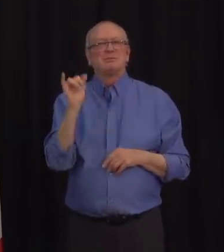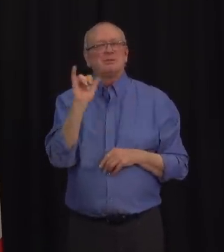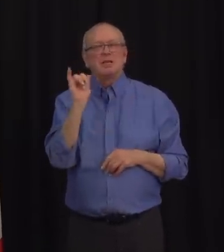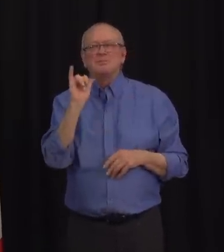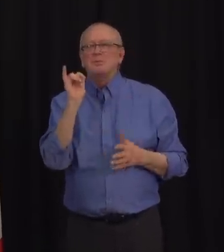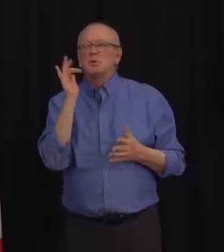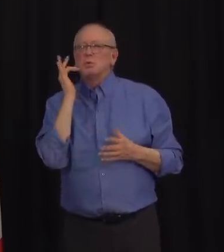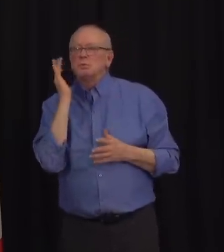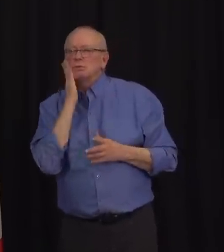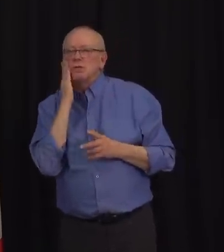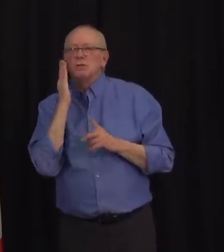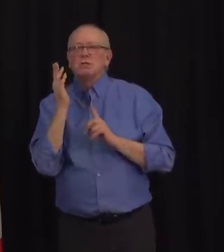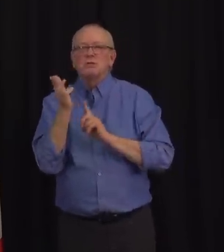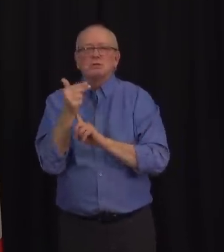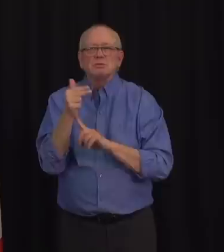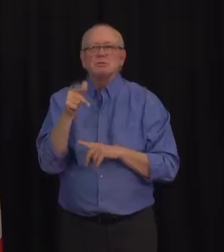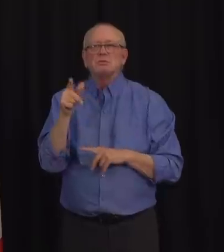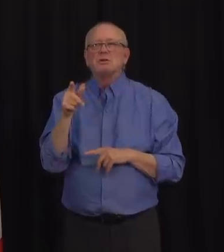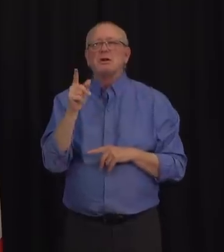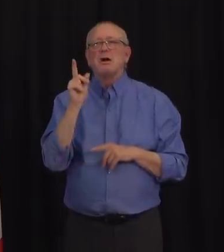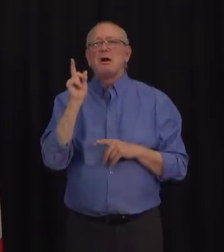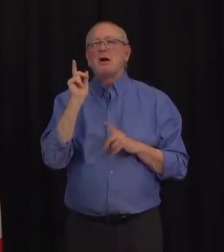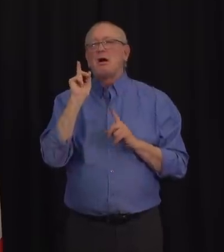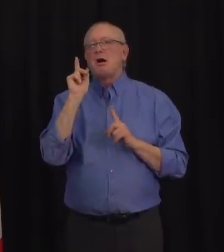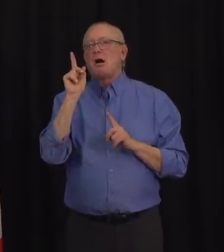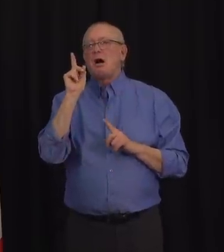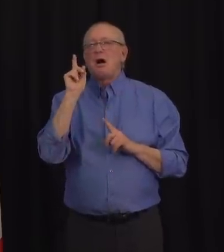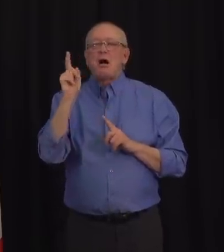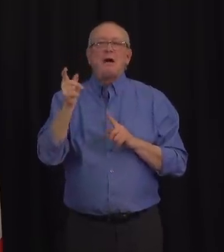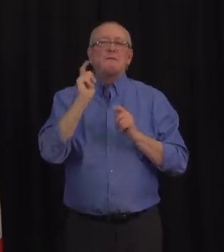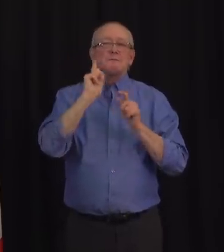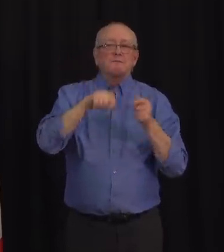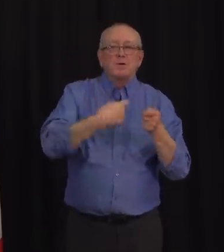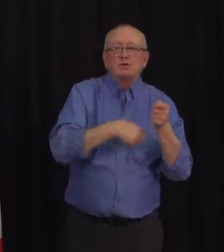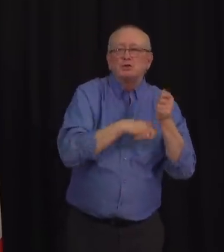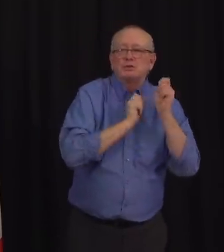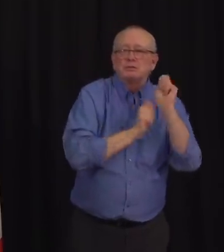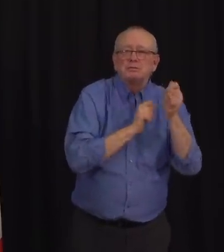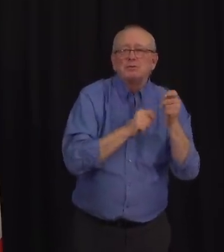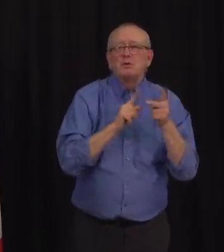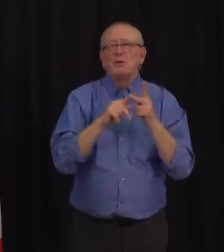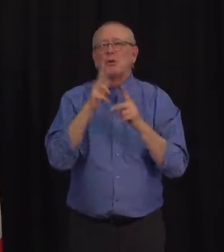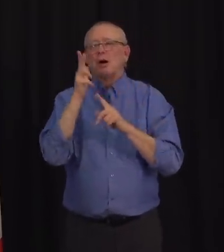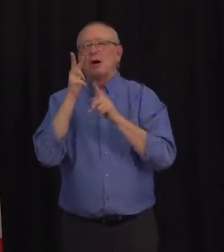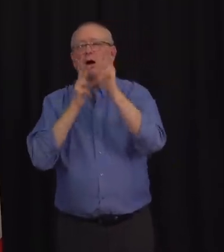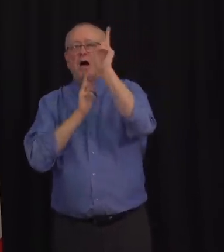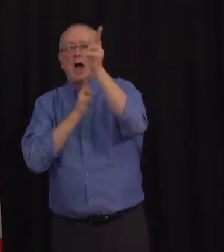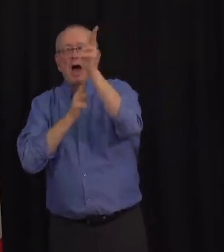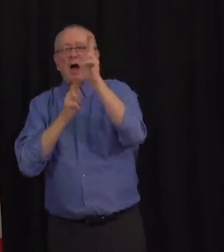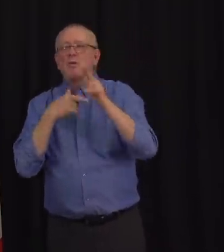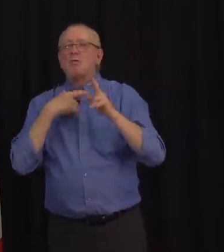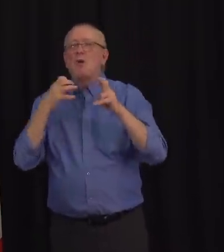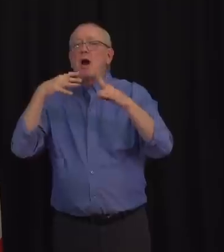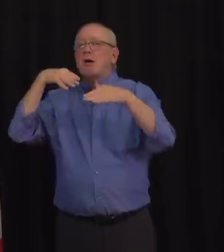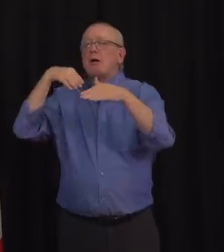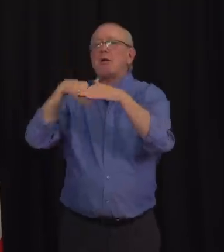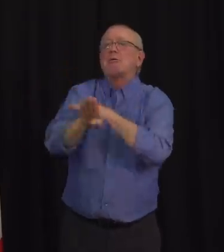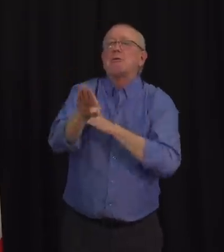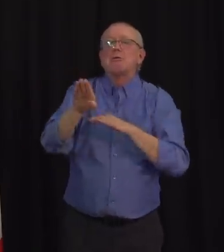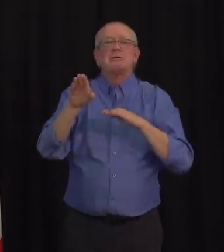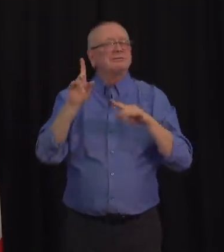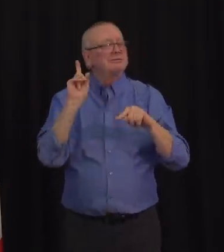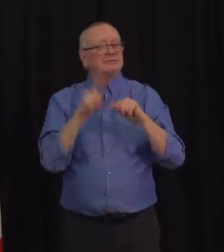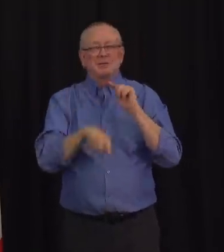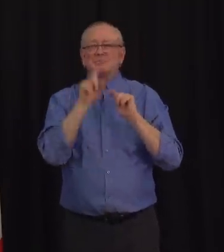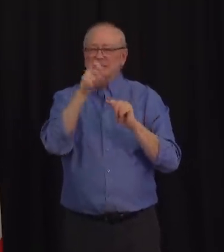and fishing lodges, and private one-on-one lessons such as music and personal training. No private group lessons